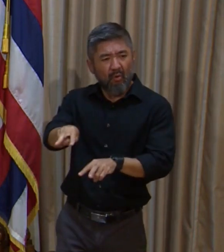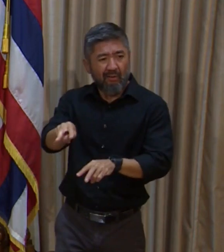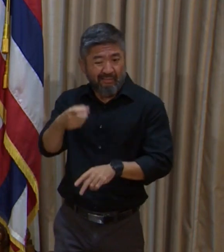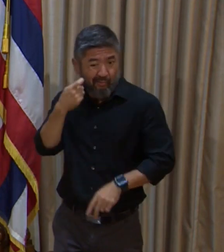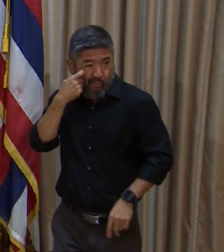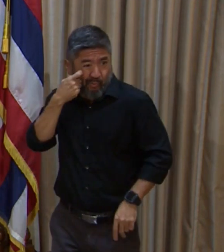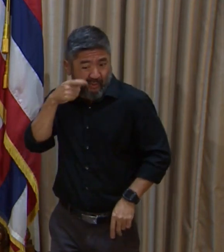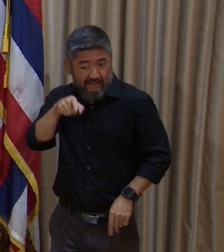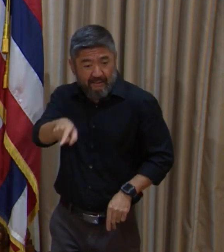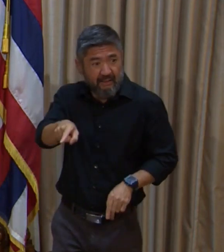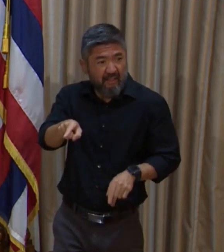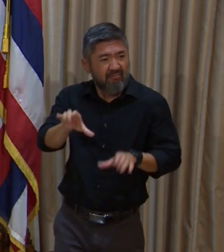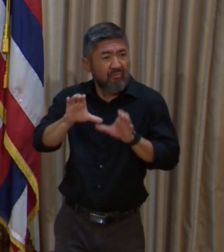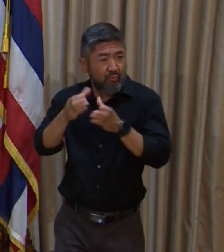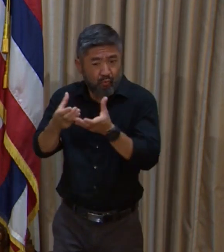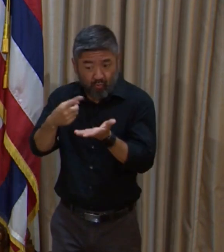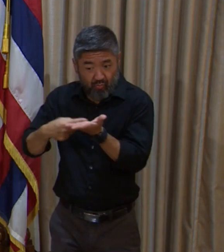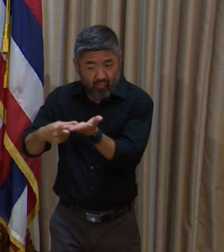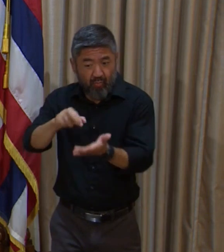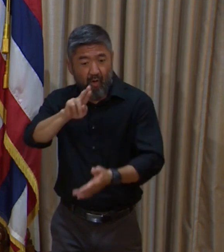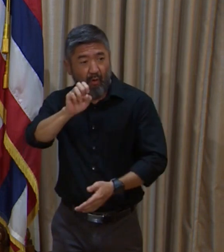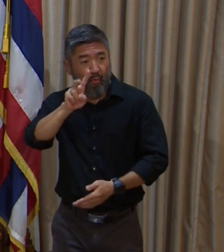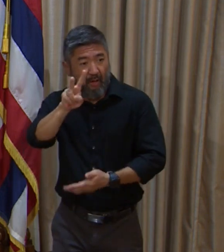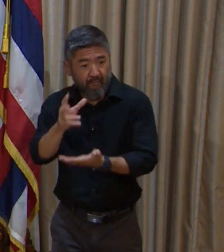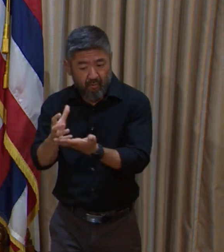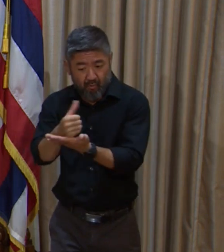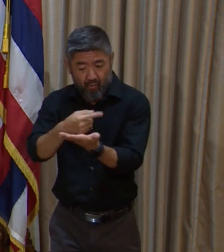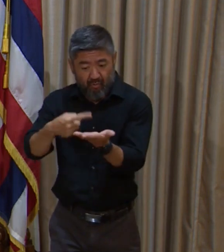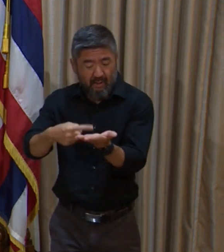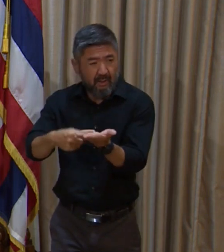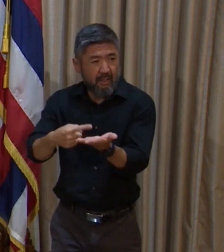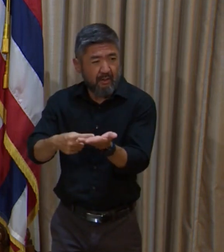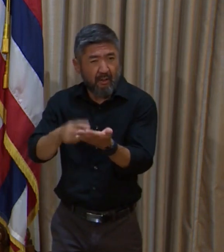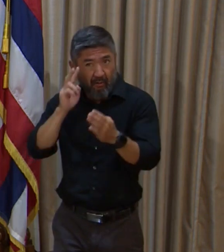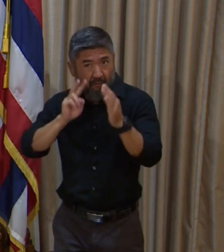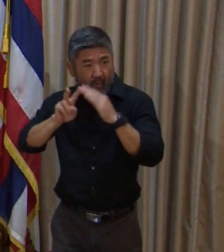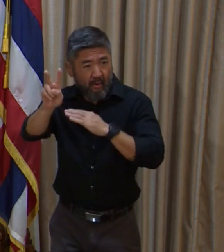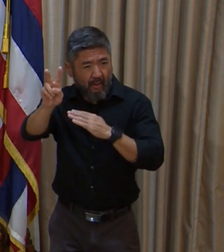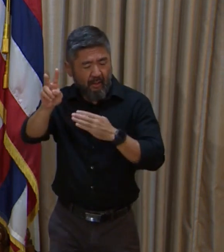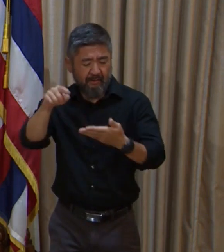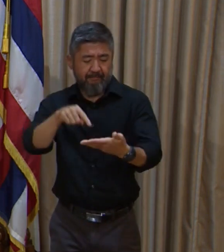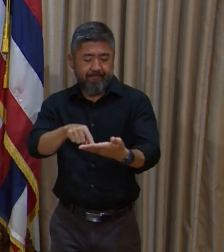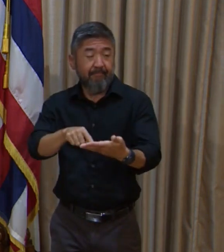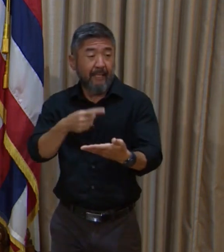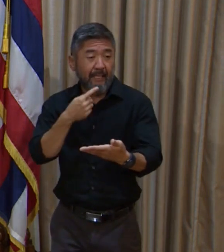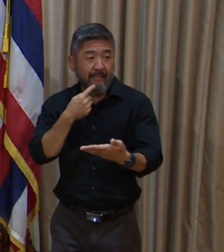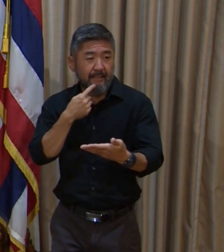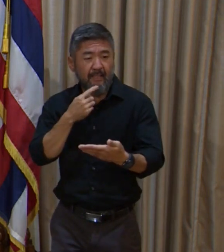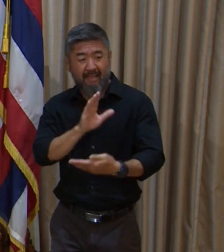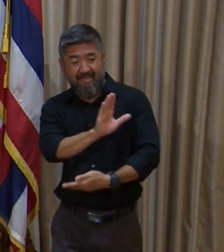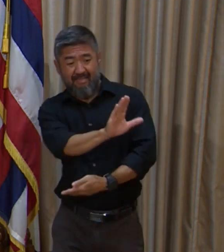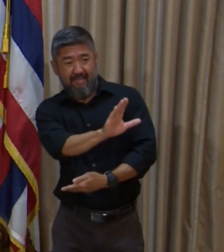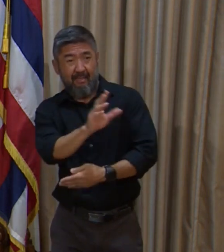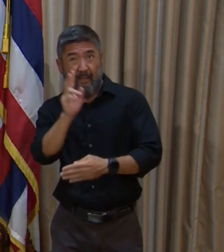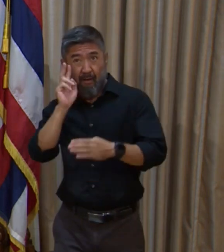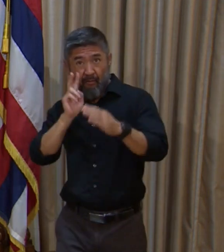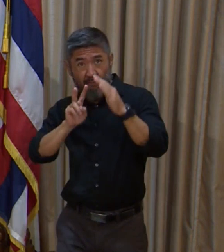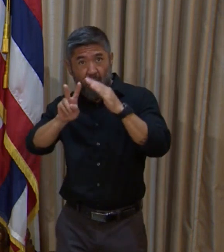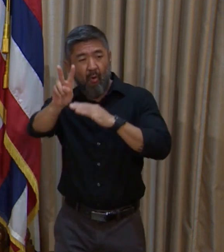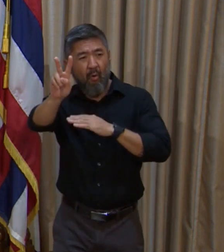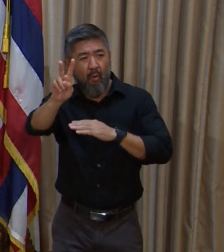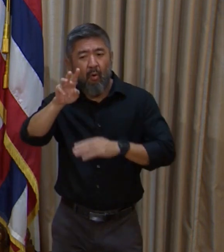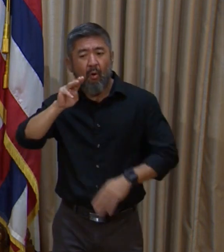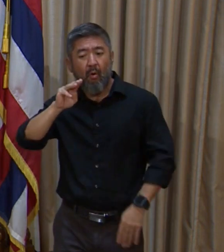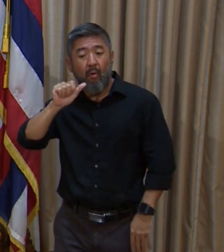forecast, and what we did is we looked at the forecast that they made in March of